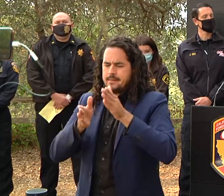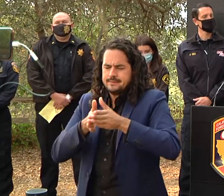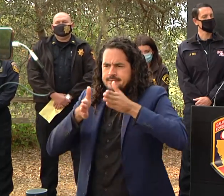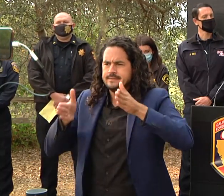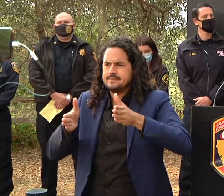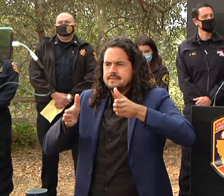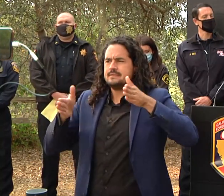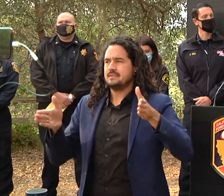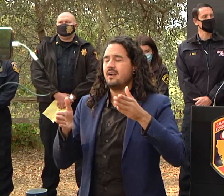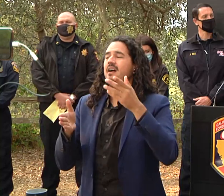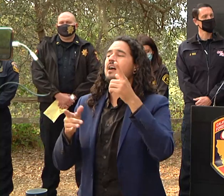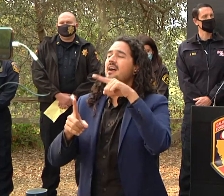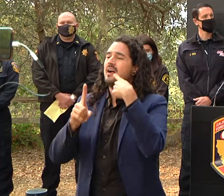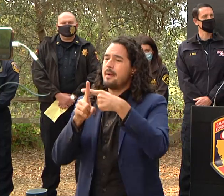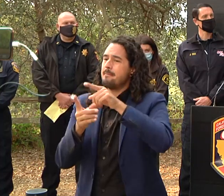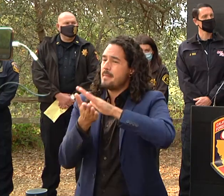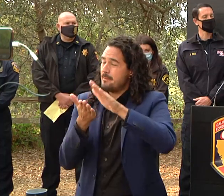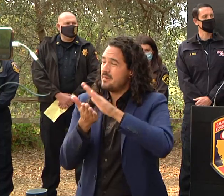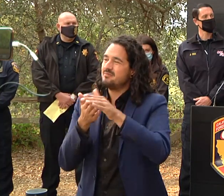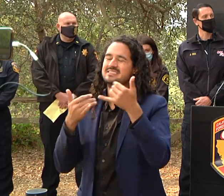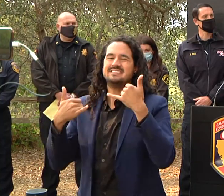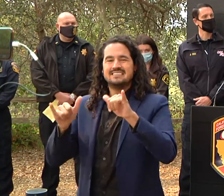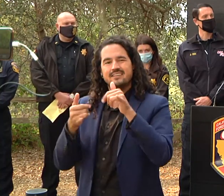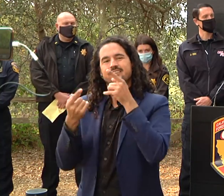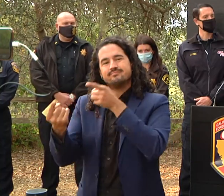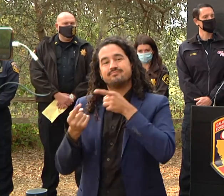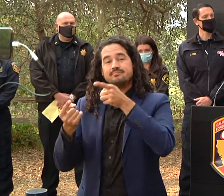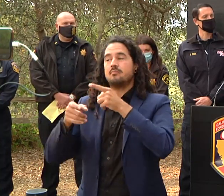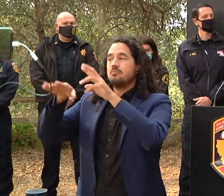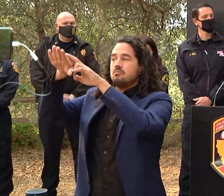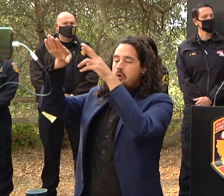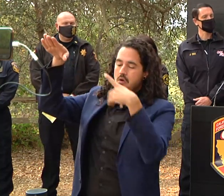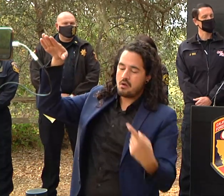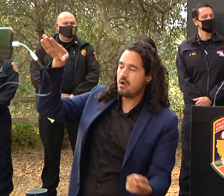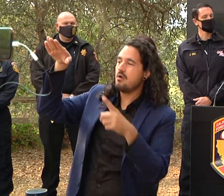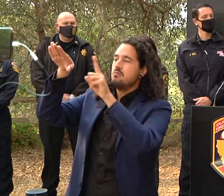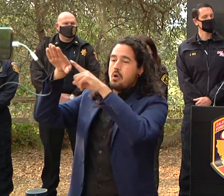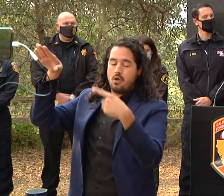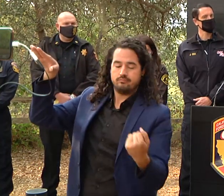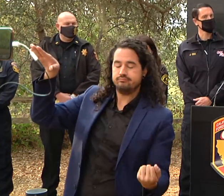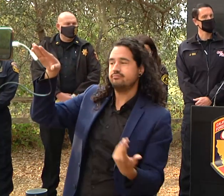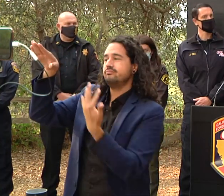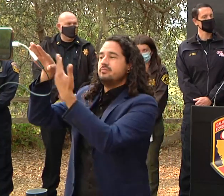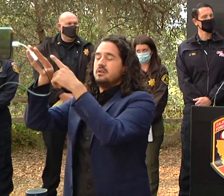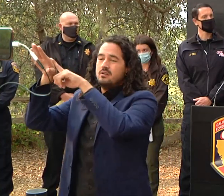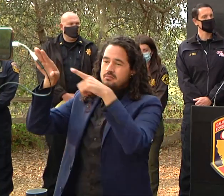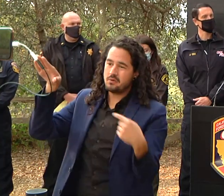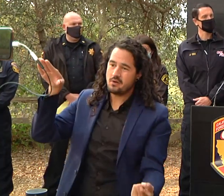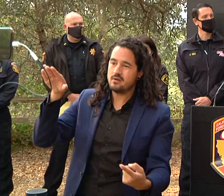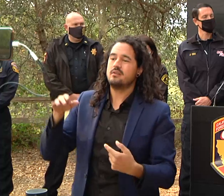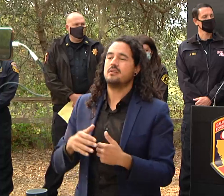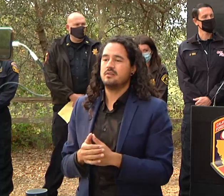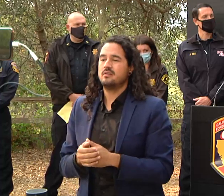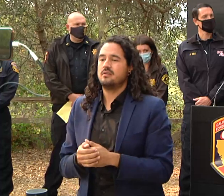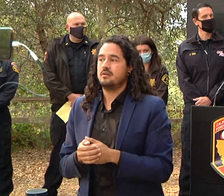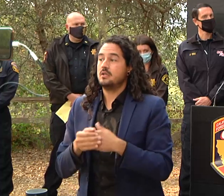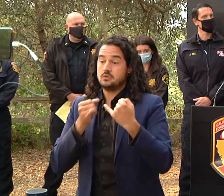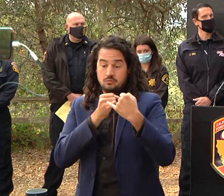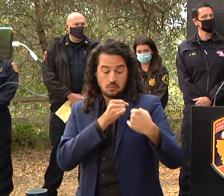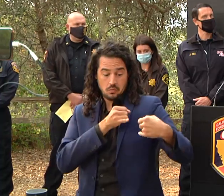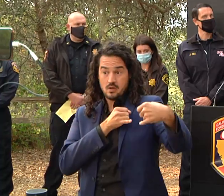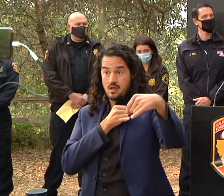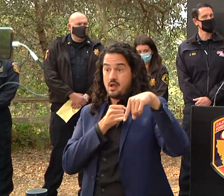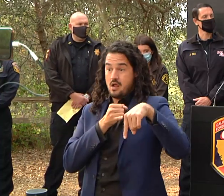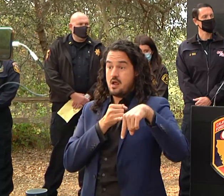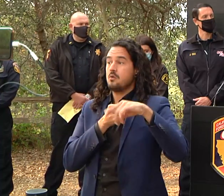out of materials which means the burn materials it's very steep and even with our control lines uh rolls down into and then over our control